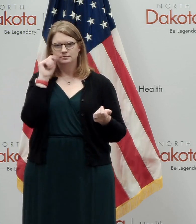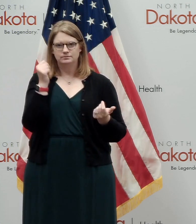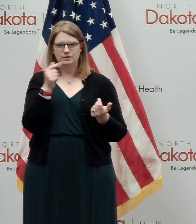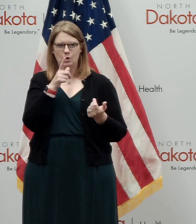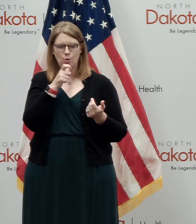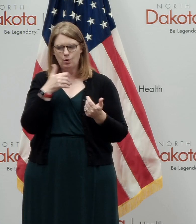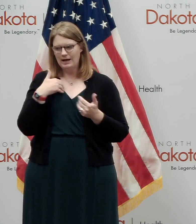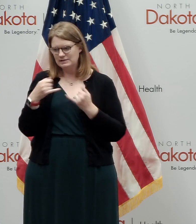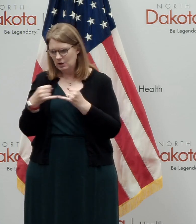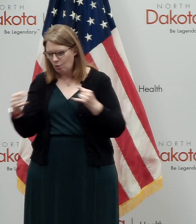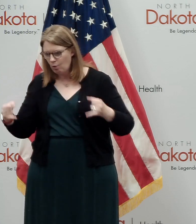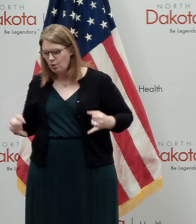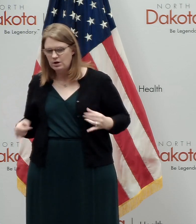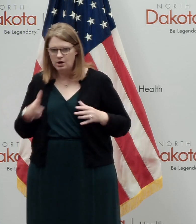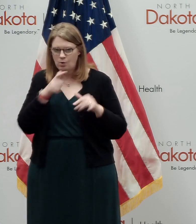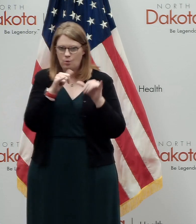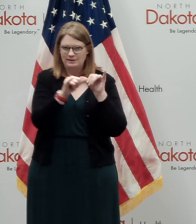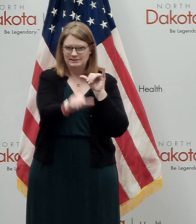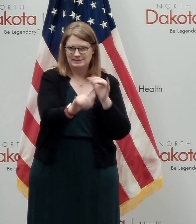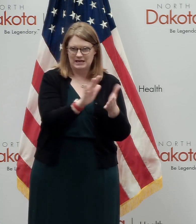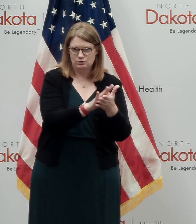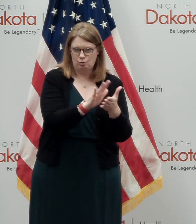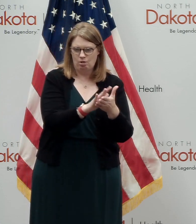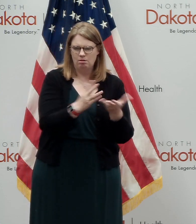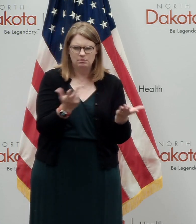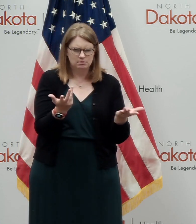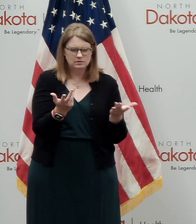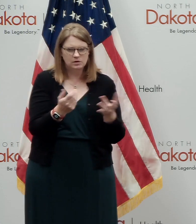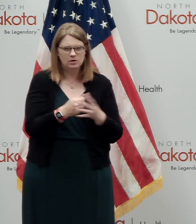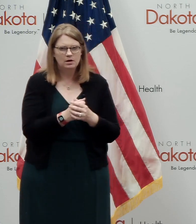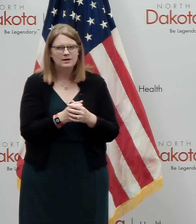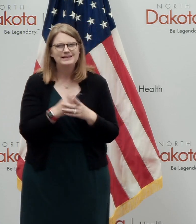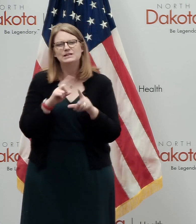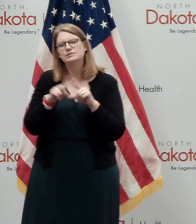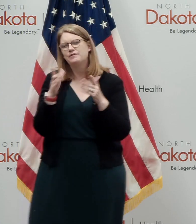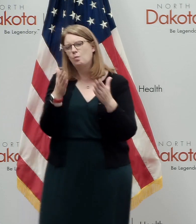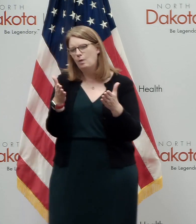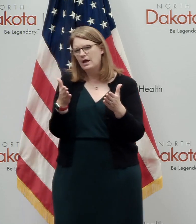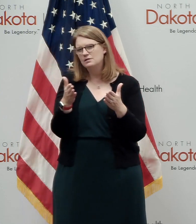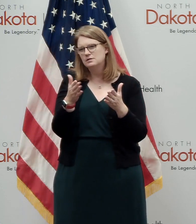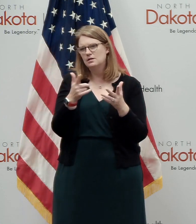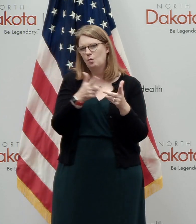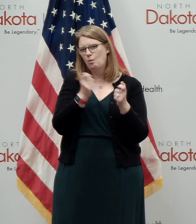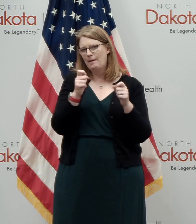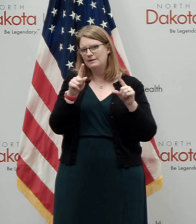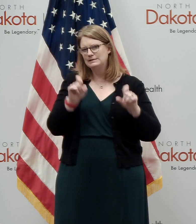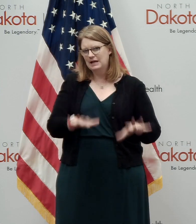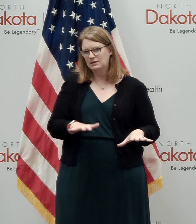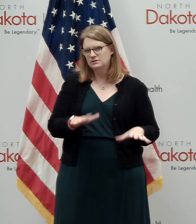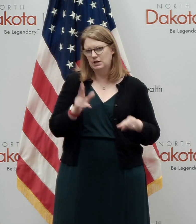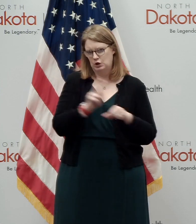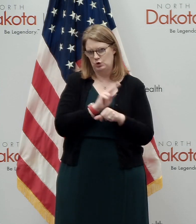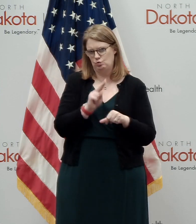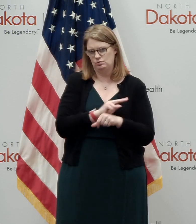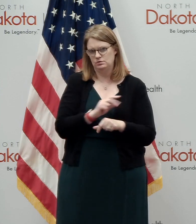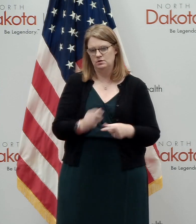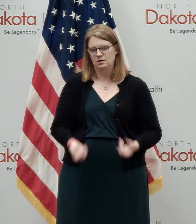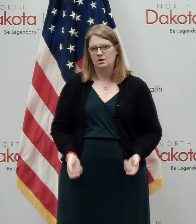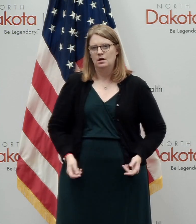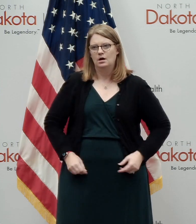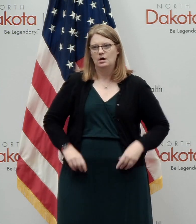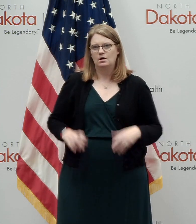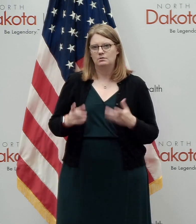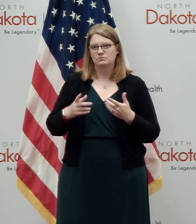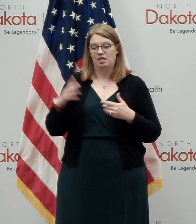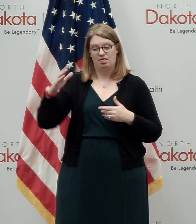who's, who's got a quarantine and who can stay in school. So I think there's a number of ways those rapid tests are real game changers for us, but they have not yet